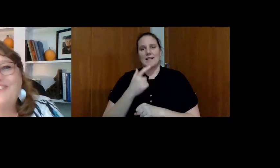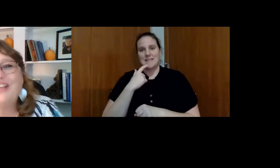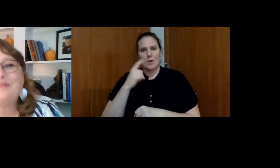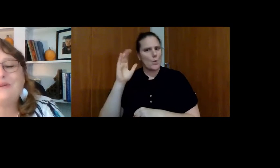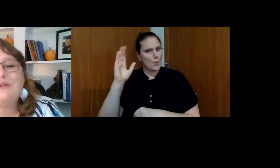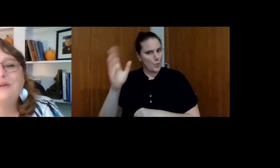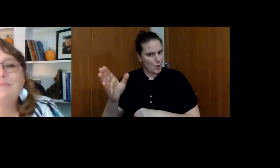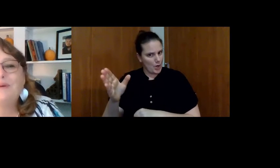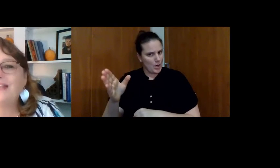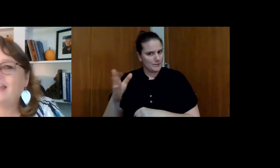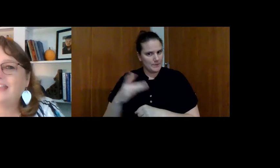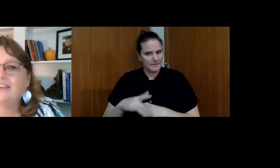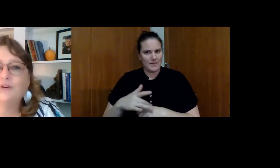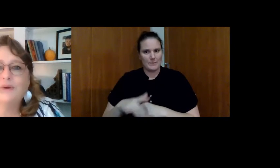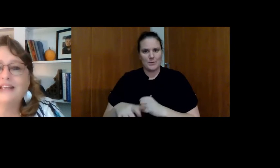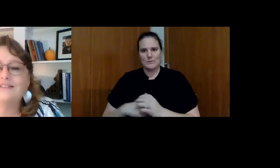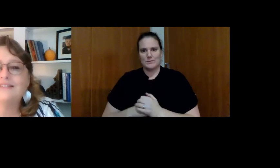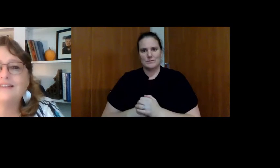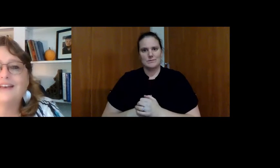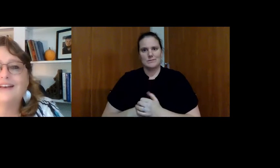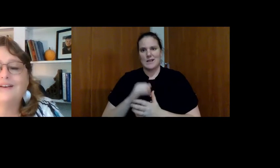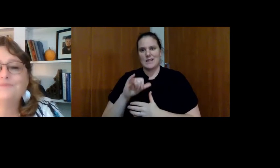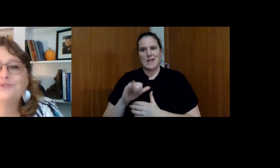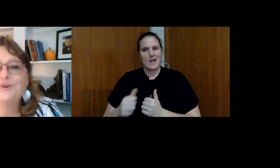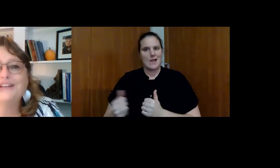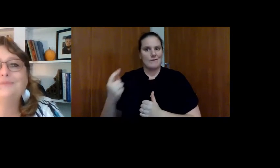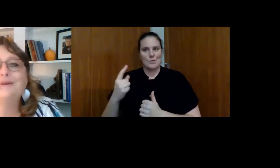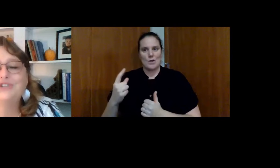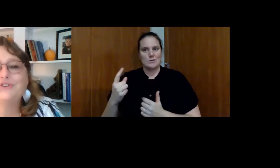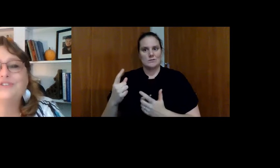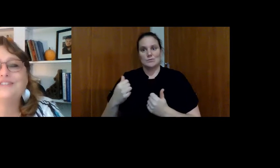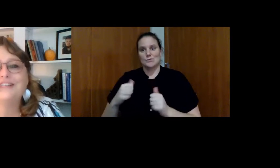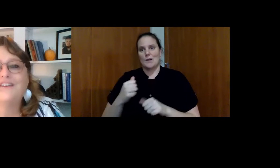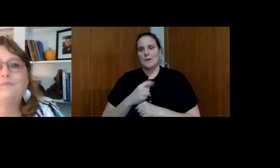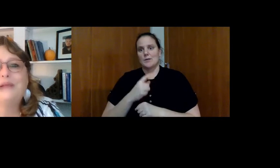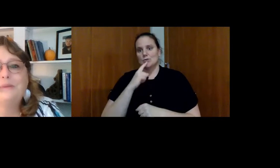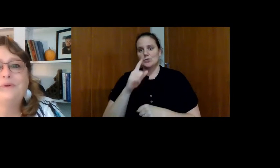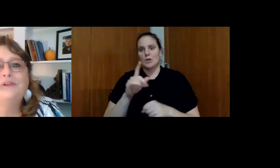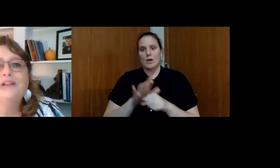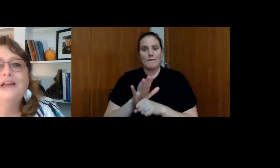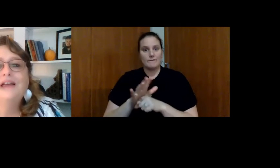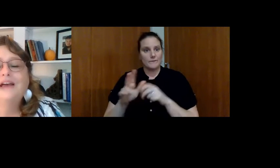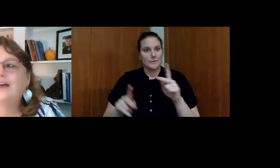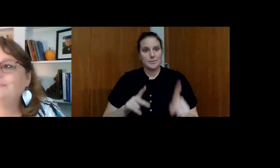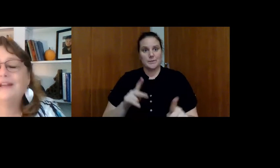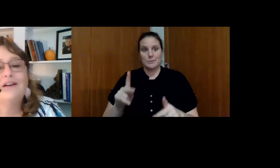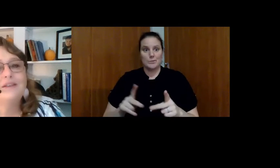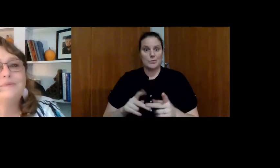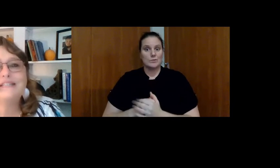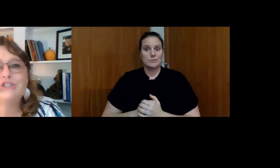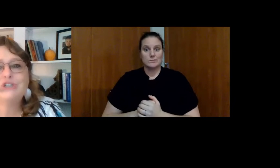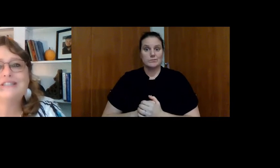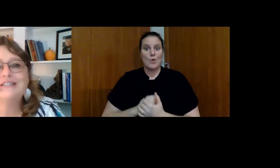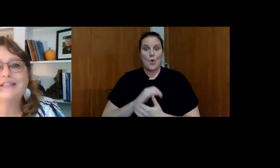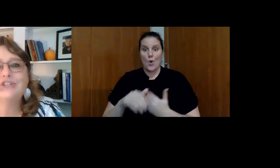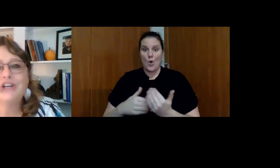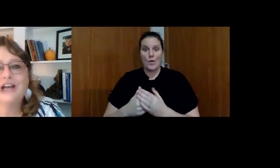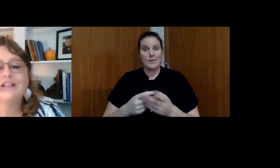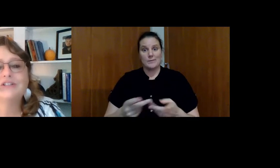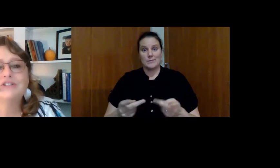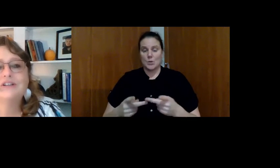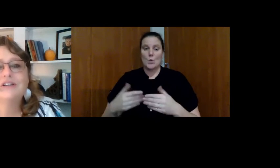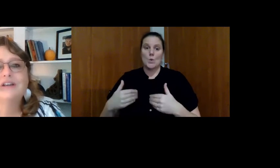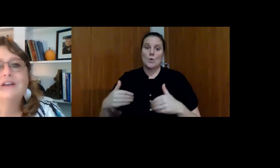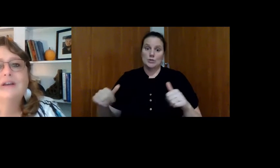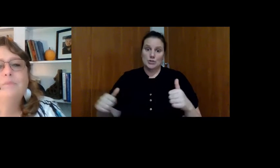would have been available, but like everyone else, trying to make sure there's enough people in all the positions is a